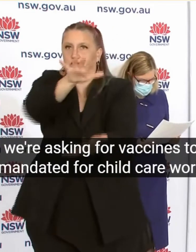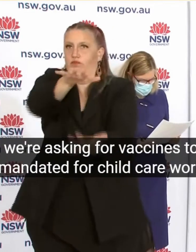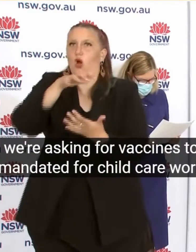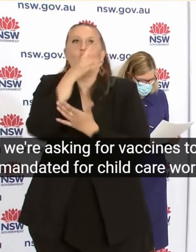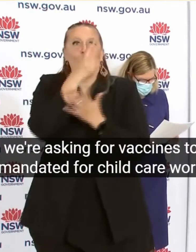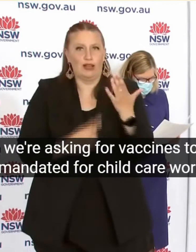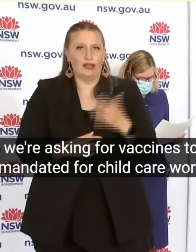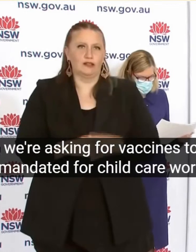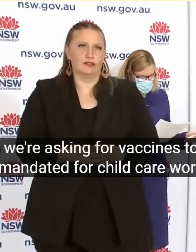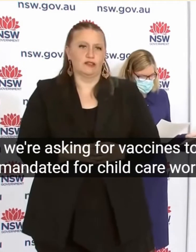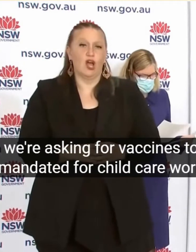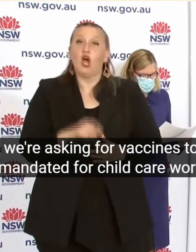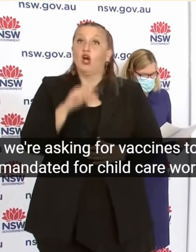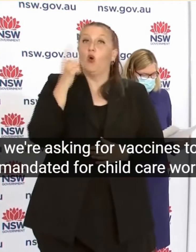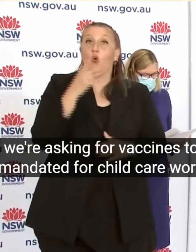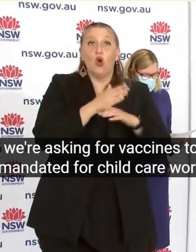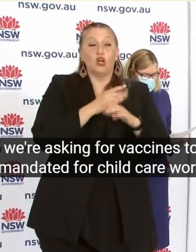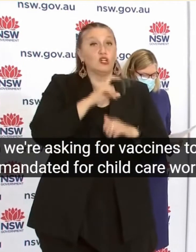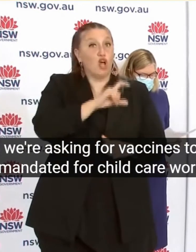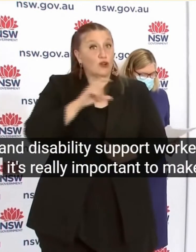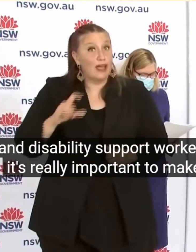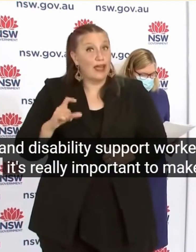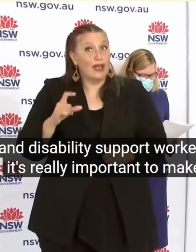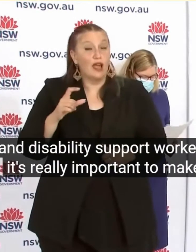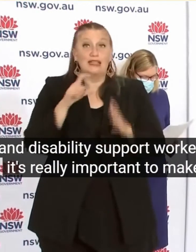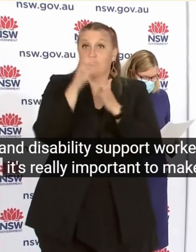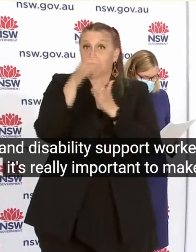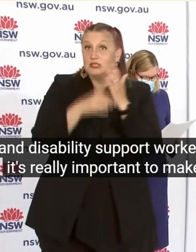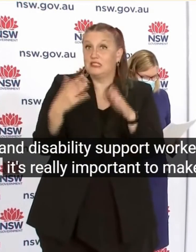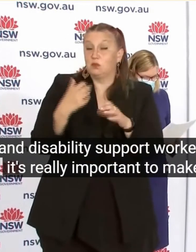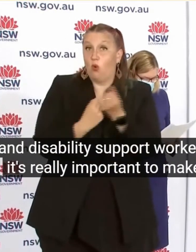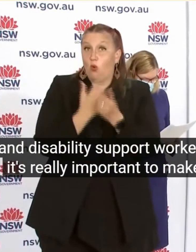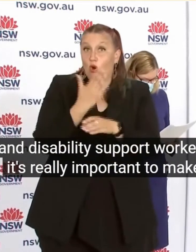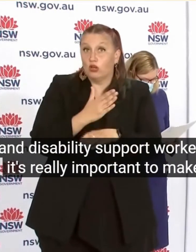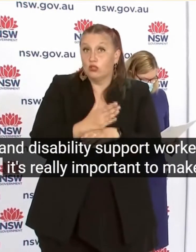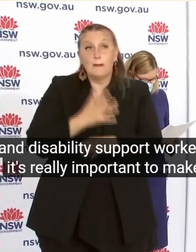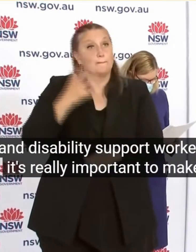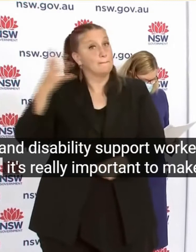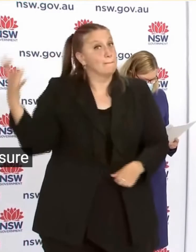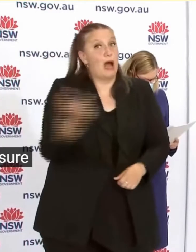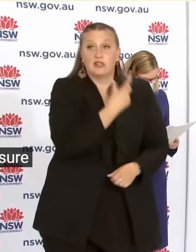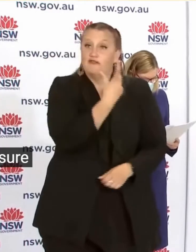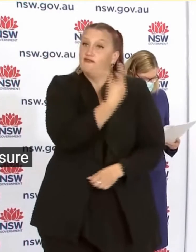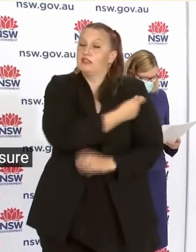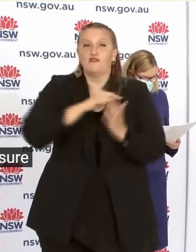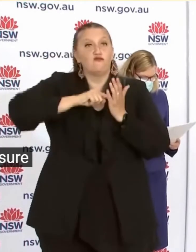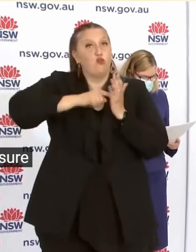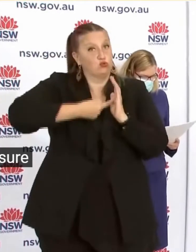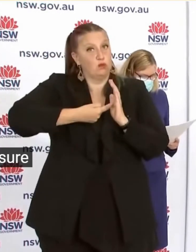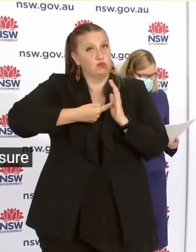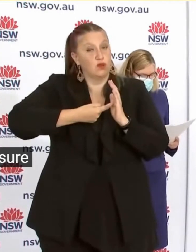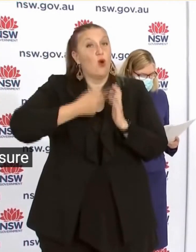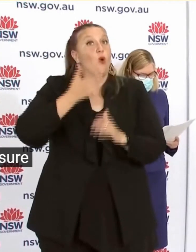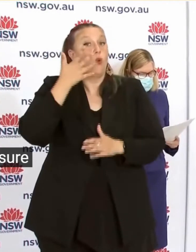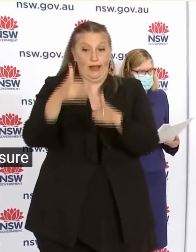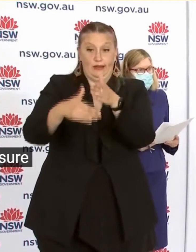support workers It's really important to make sure That in relation to those workers That they're vaccinated And they have until August the 30th